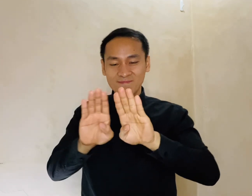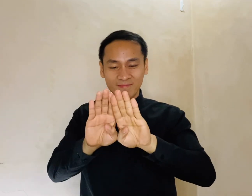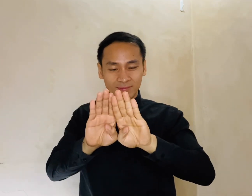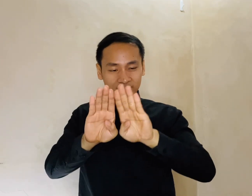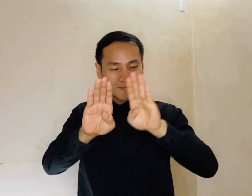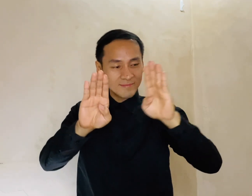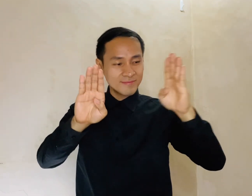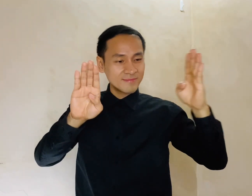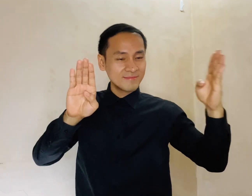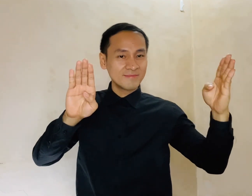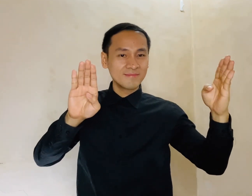your door